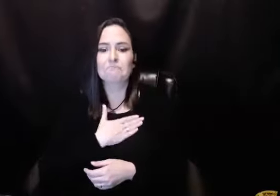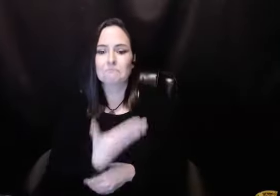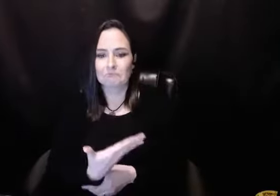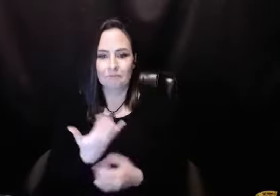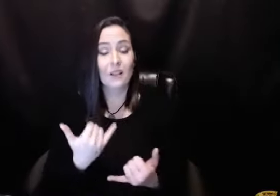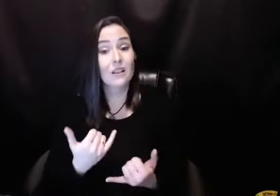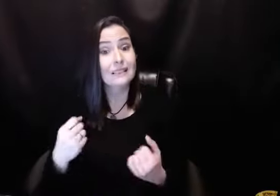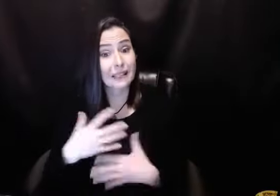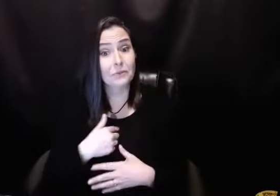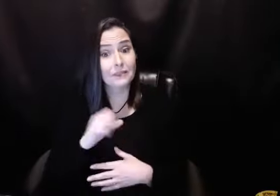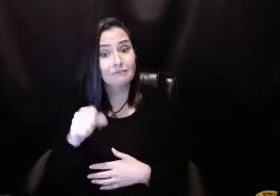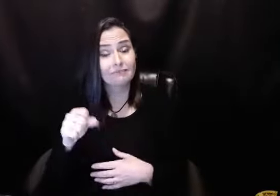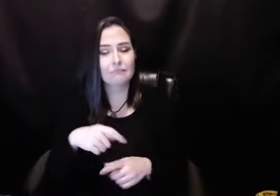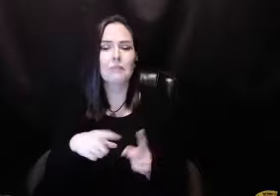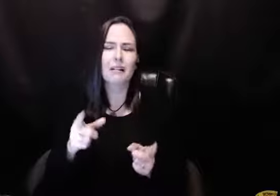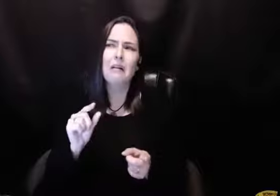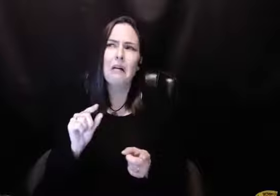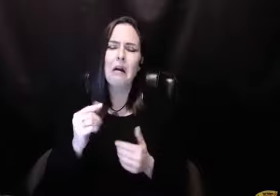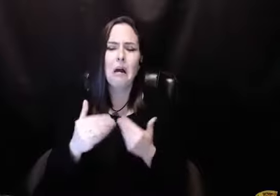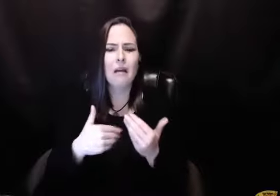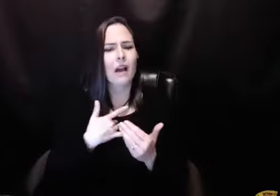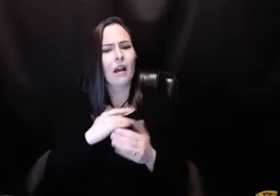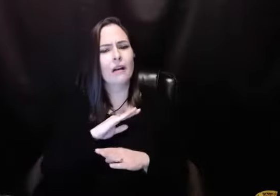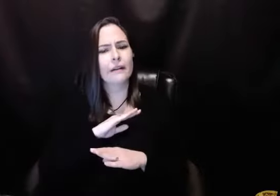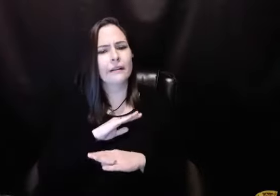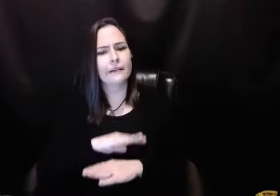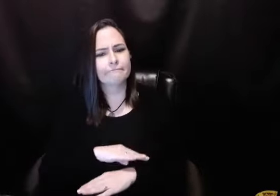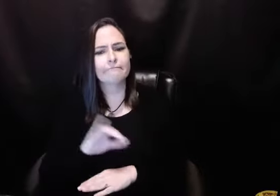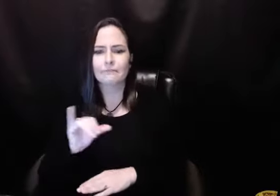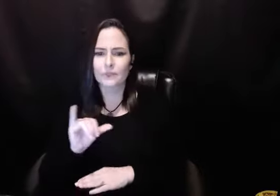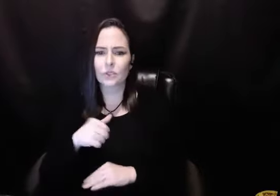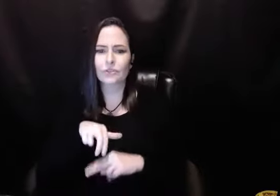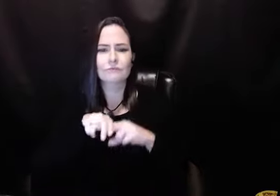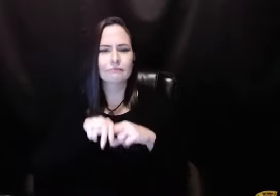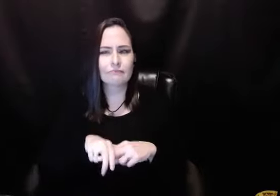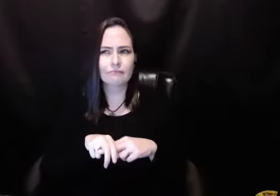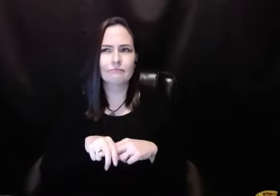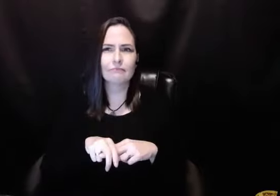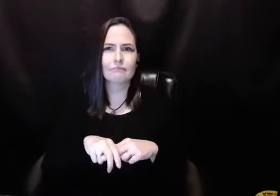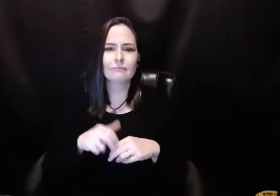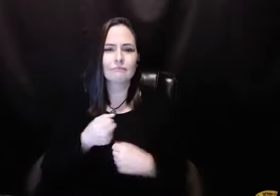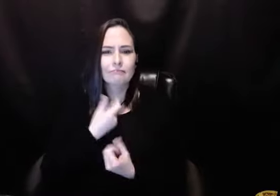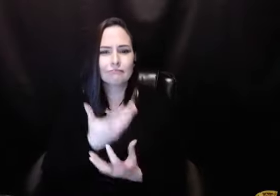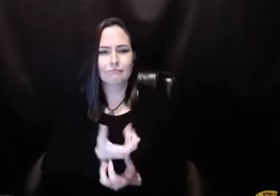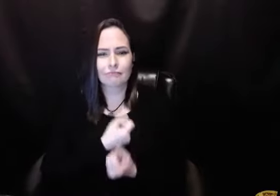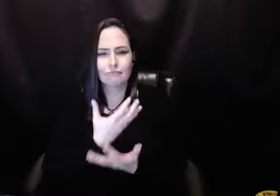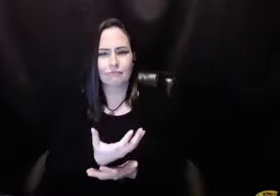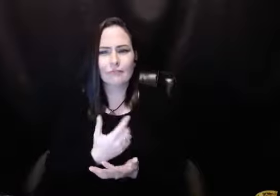that it was time I'd reached a time where I was willing, as frightening as it might have been. But it was kind of frightening. But then it was kind of comforting. It was a